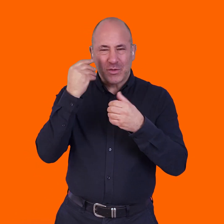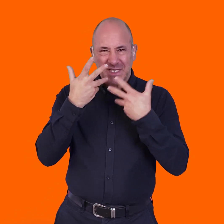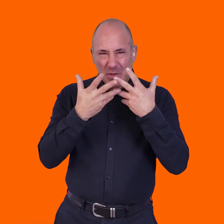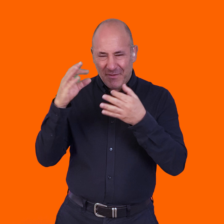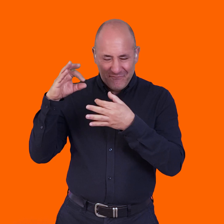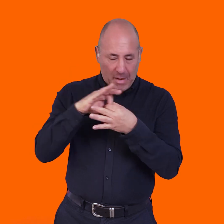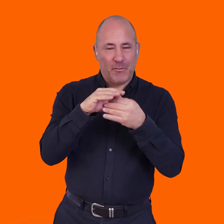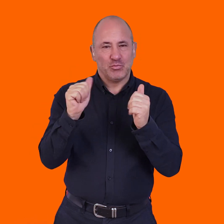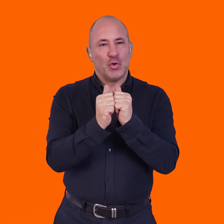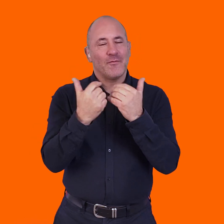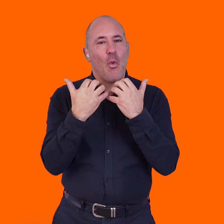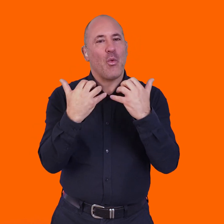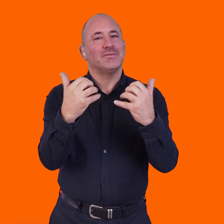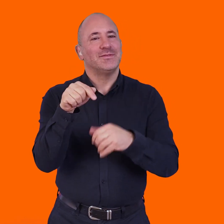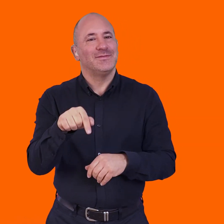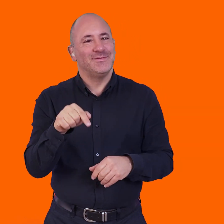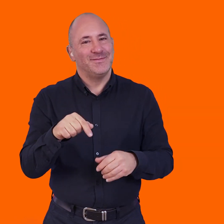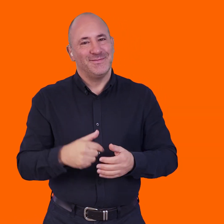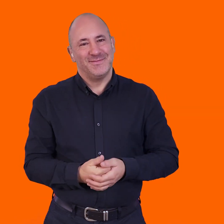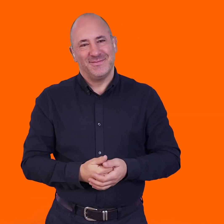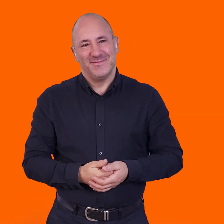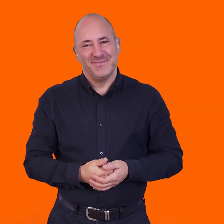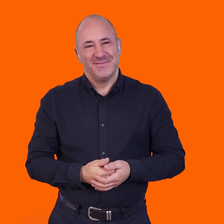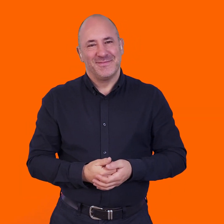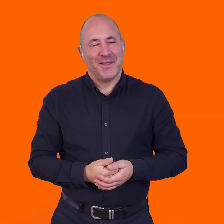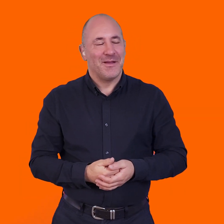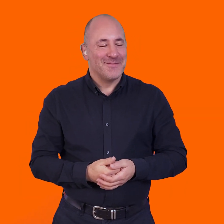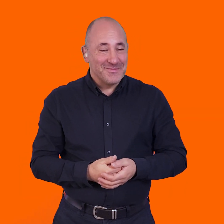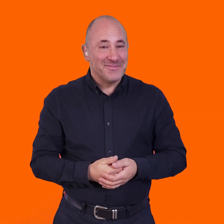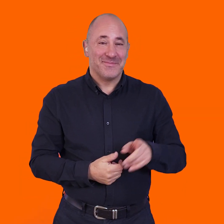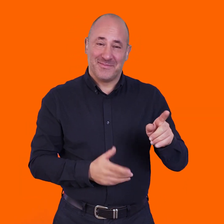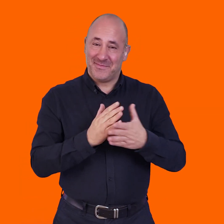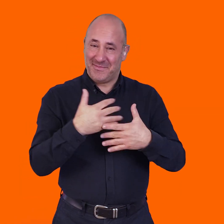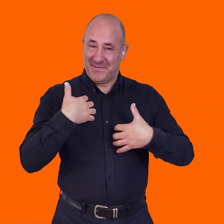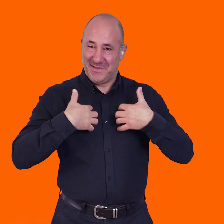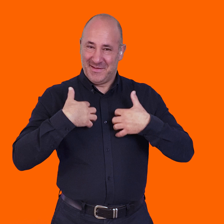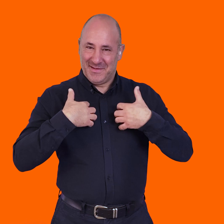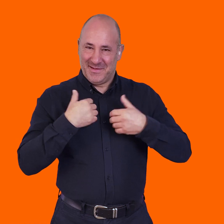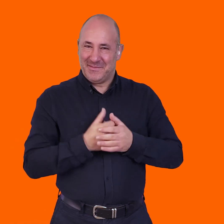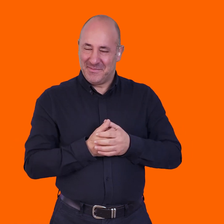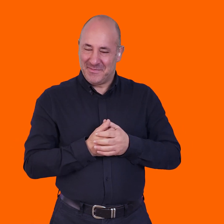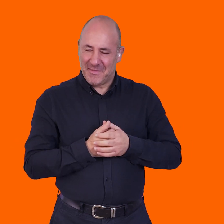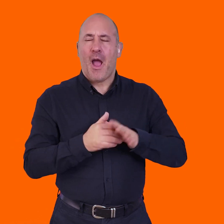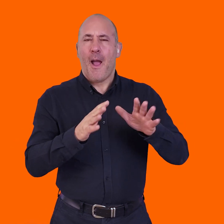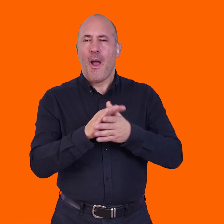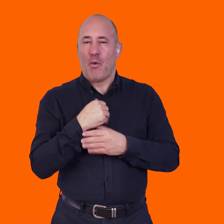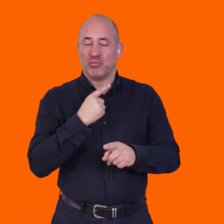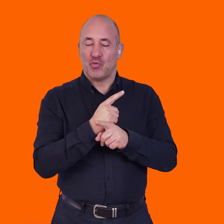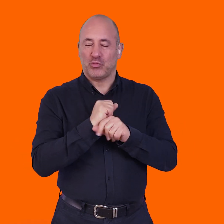in, in making that work for well for the audience. Right, that's very interesting. If, it's kind of just,